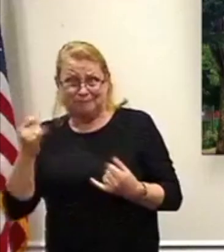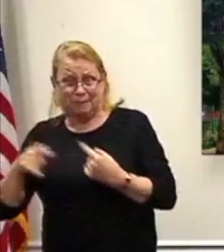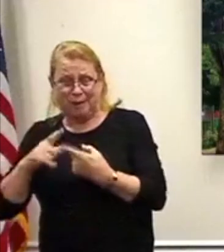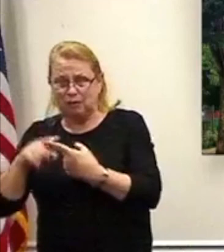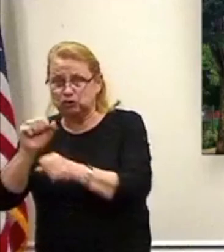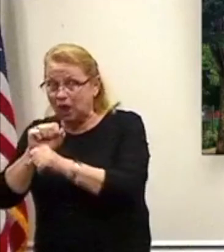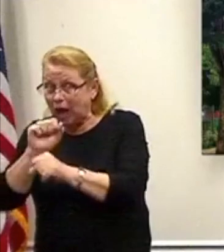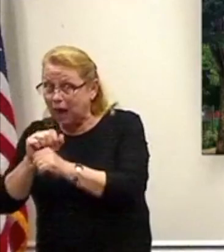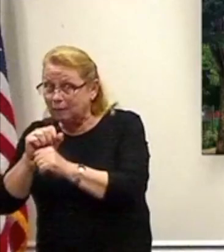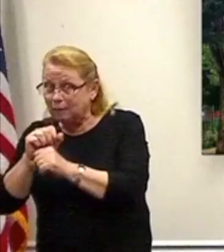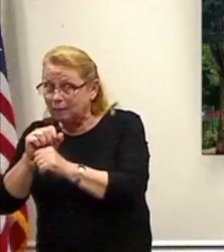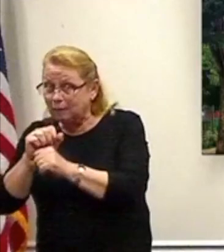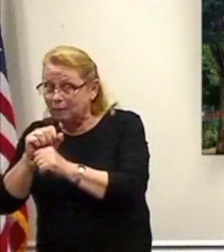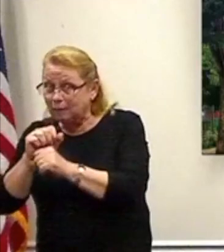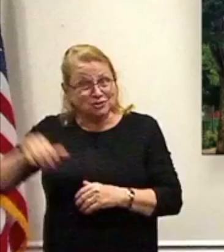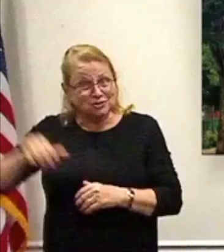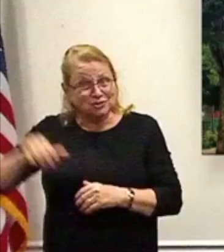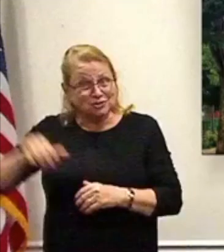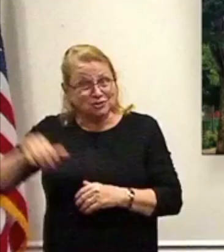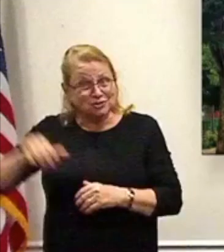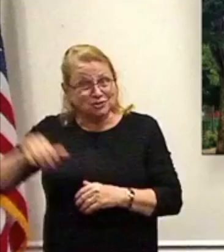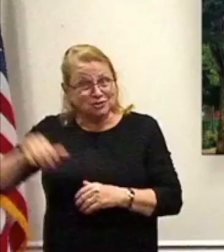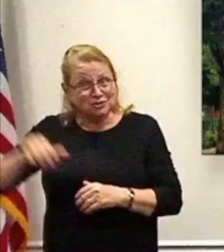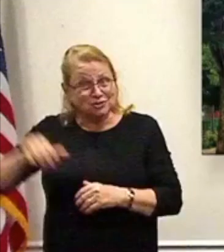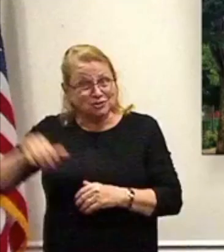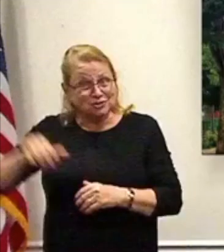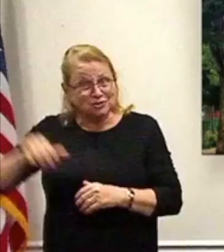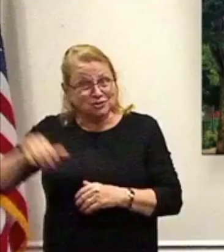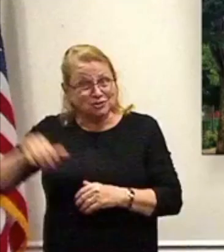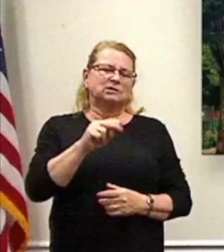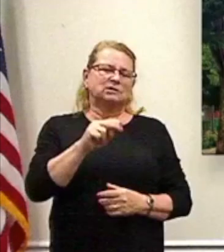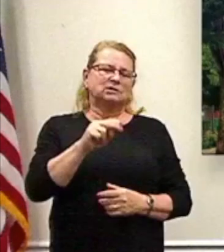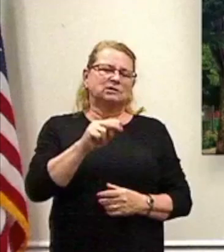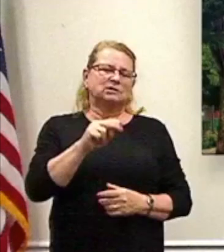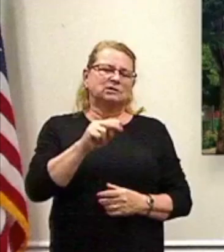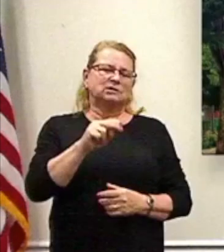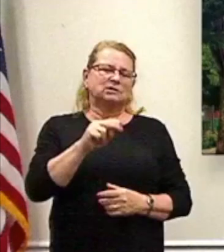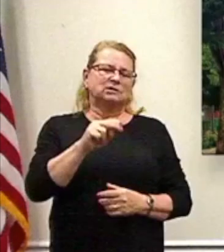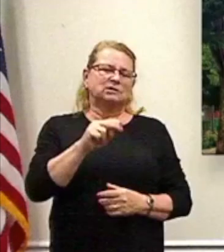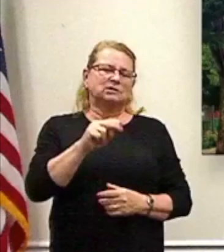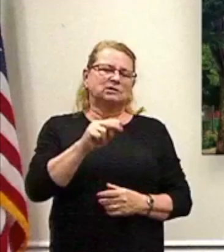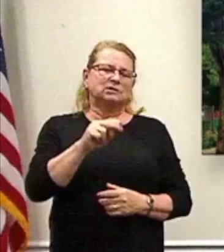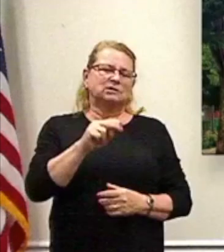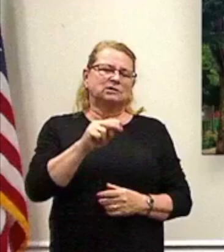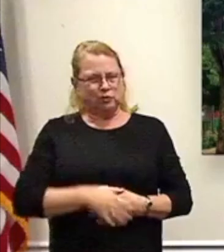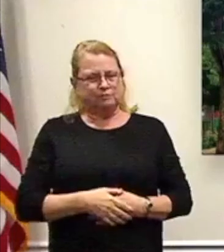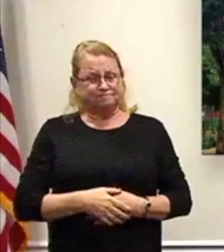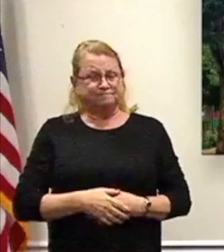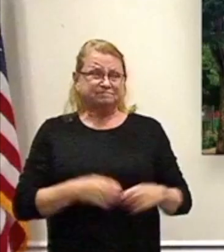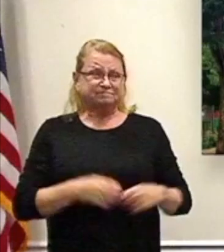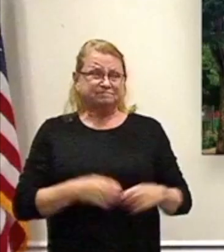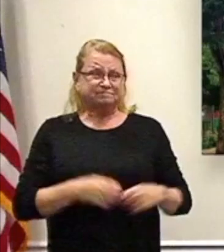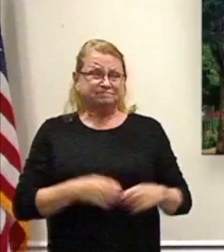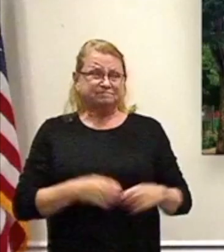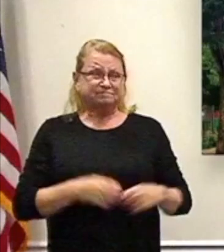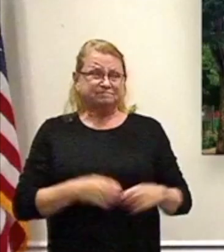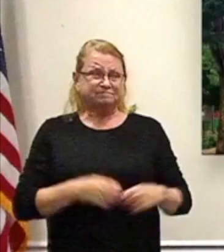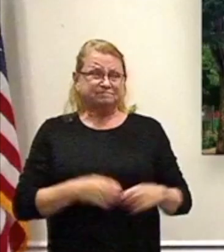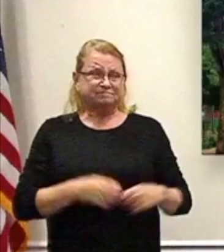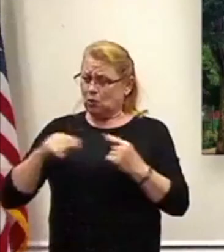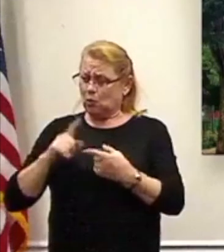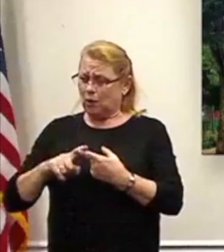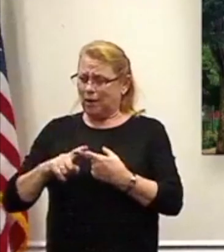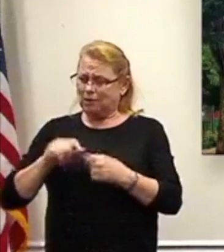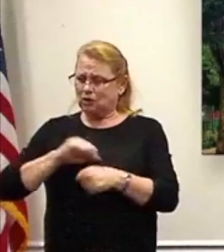I really do. This has been – I said this early on during the pandemic. I just cringe when people